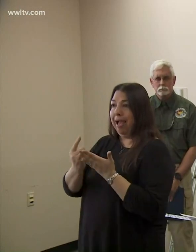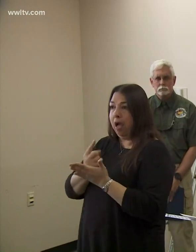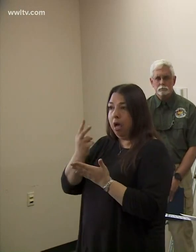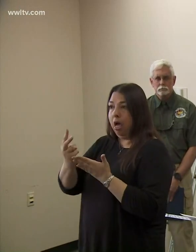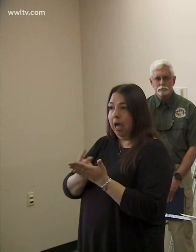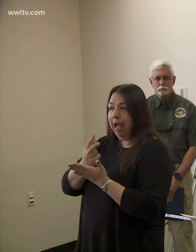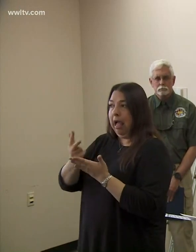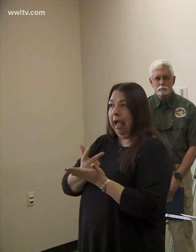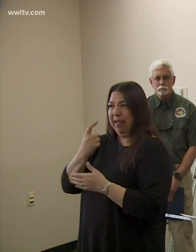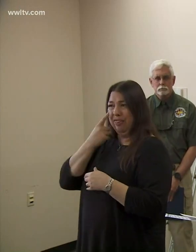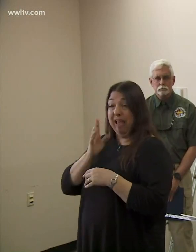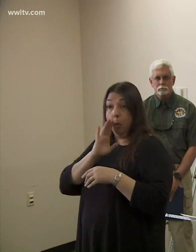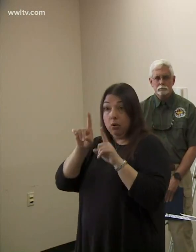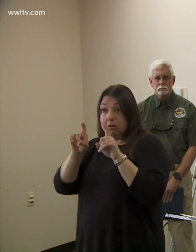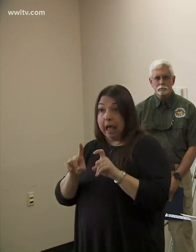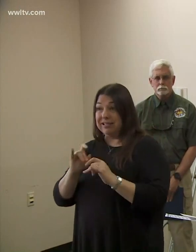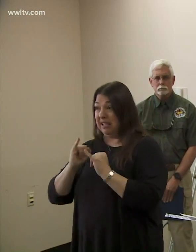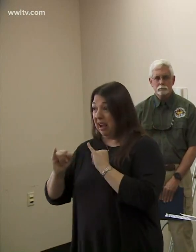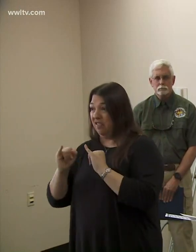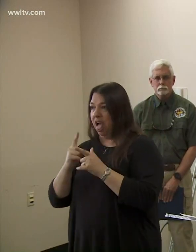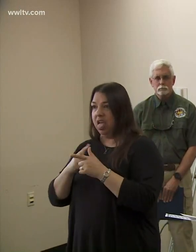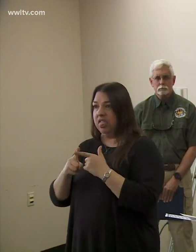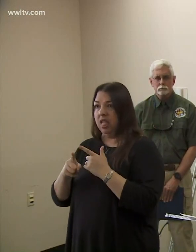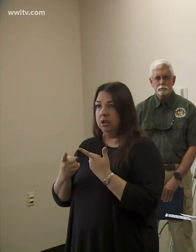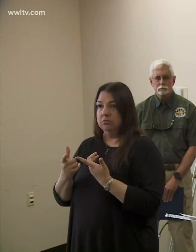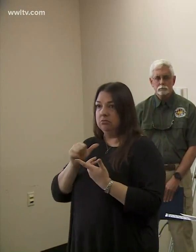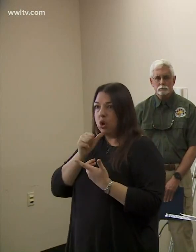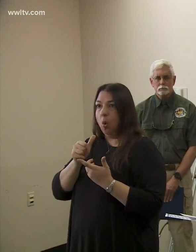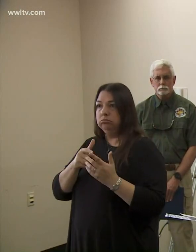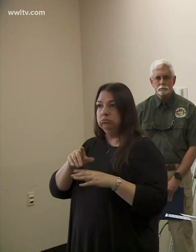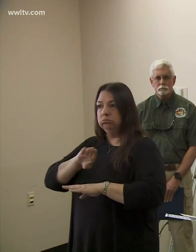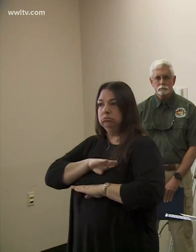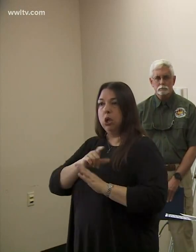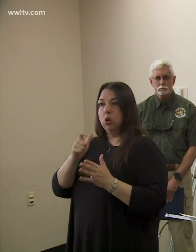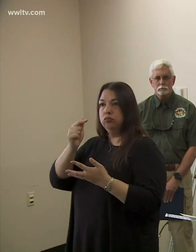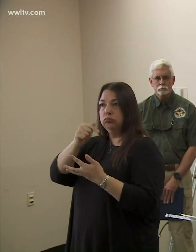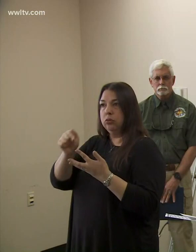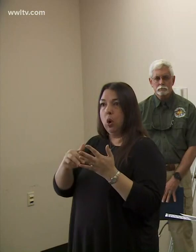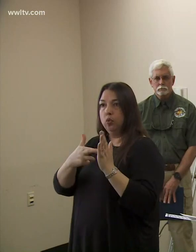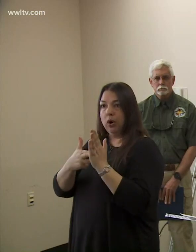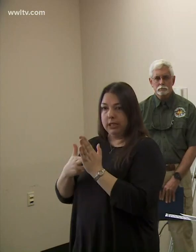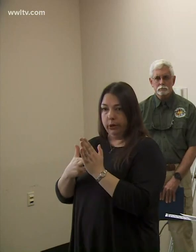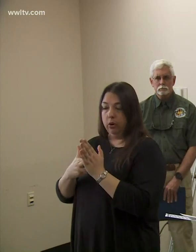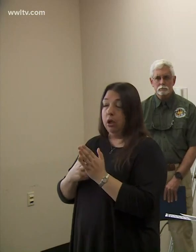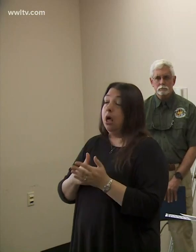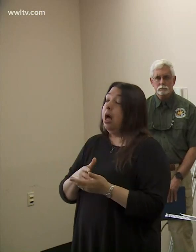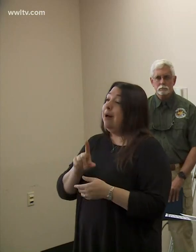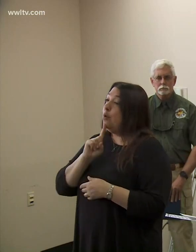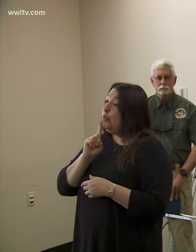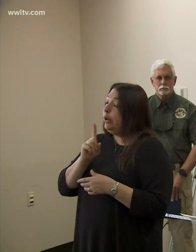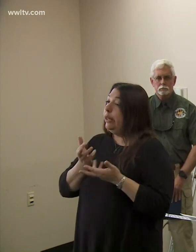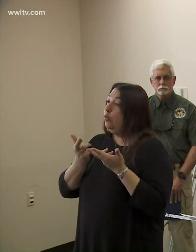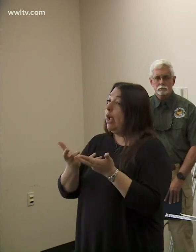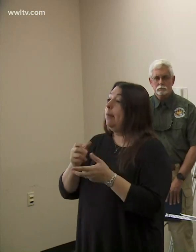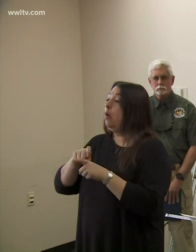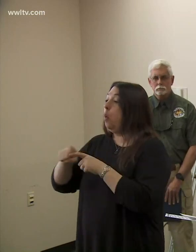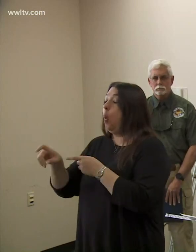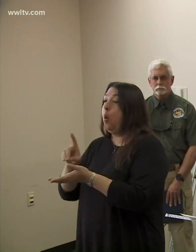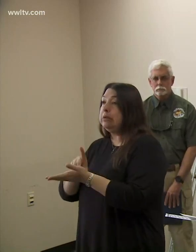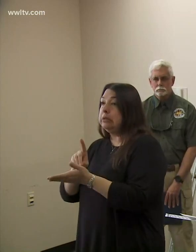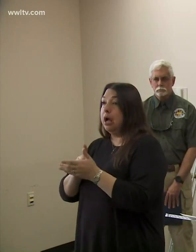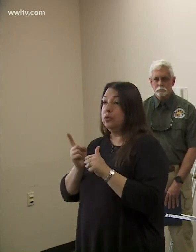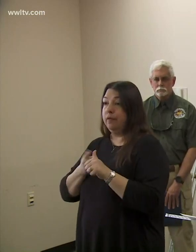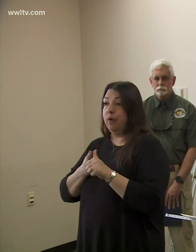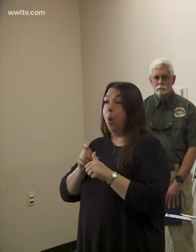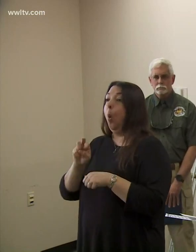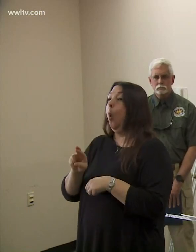go in and think they're getting tested, get interviewed and find out that they don't meet the criteria at this point. So I strongly recommend a call to your provider or